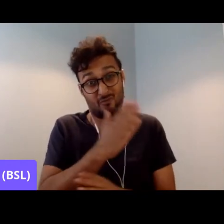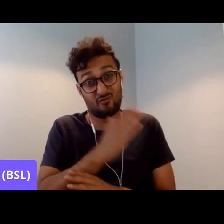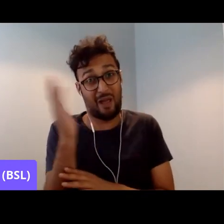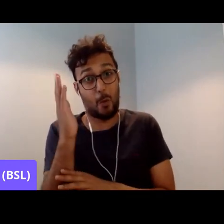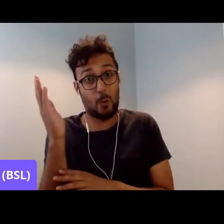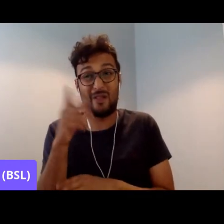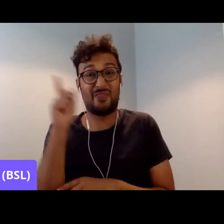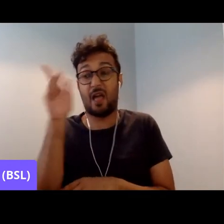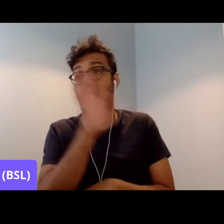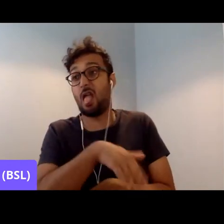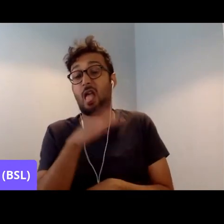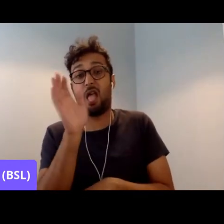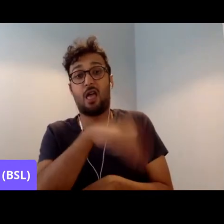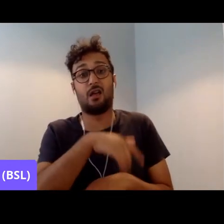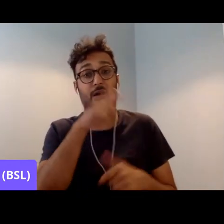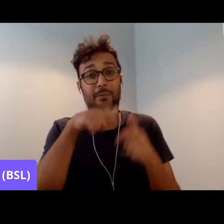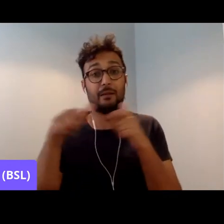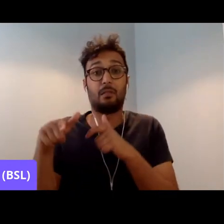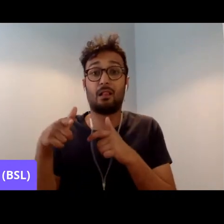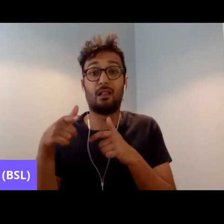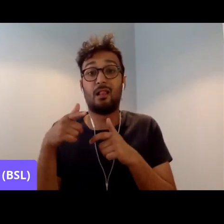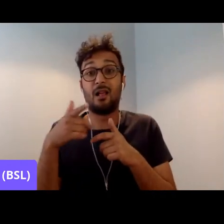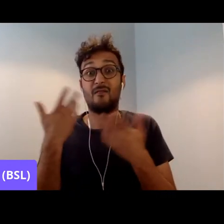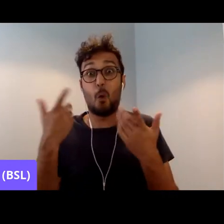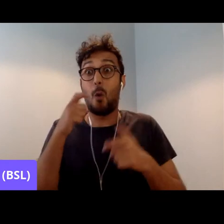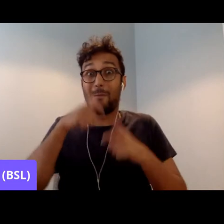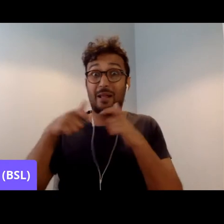people here, let alone for asylum seekers.